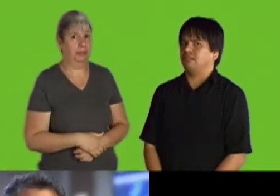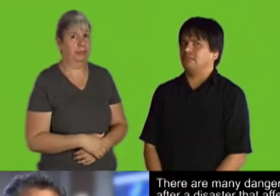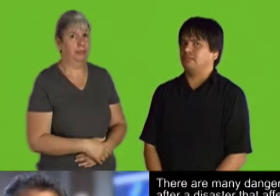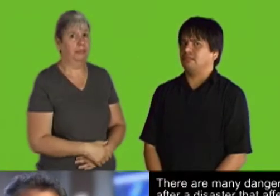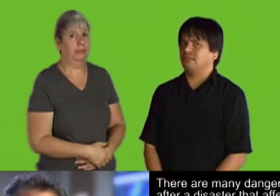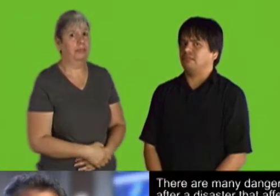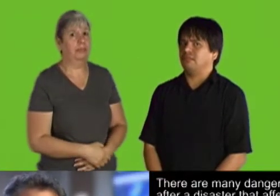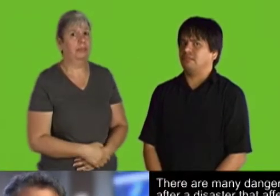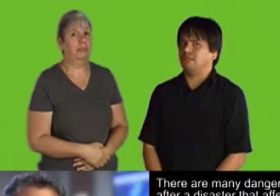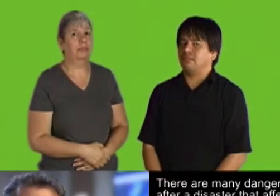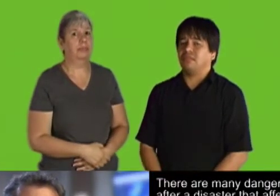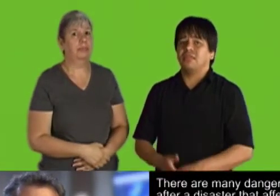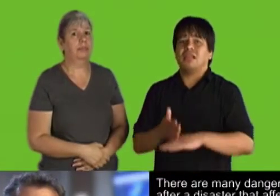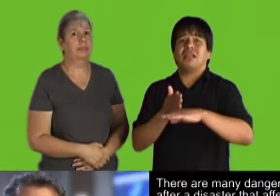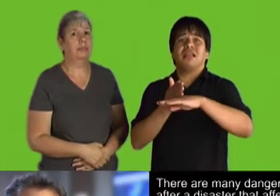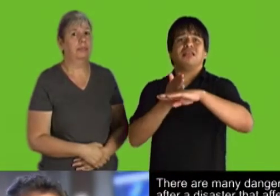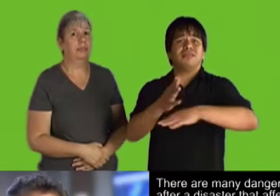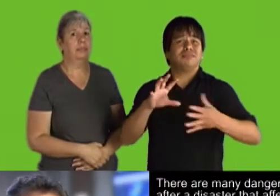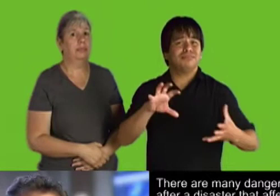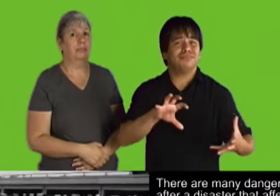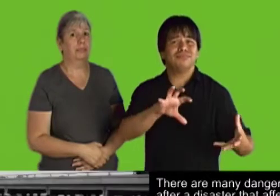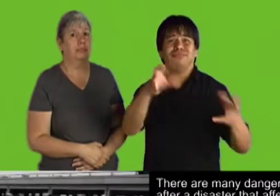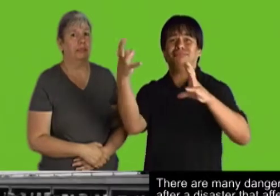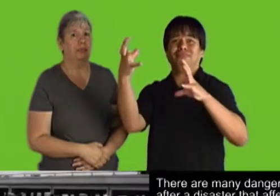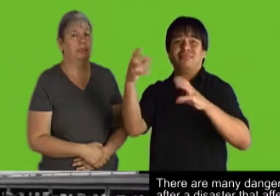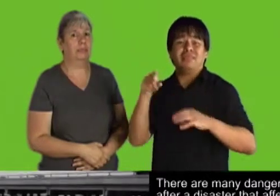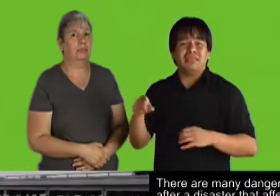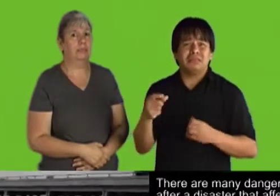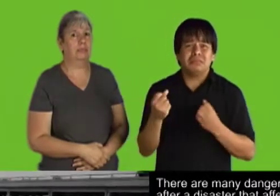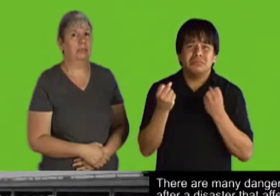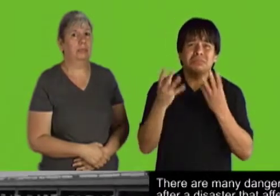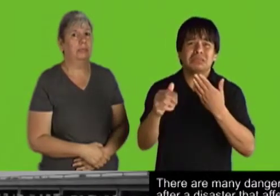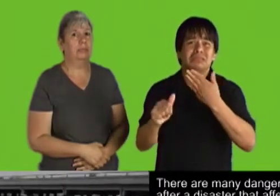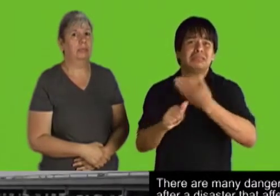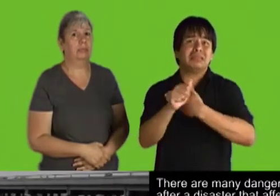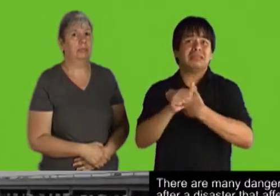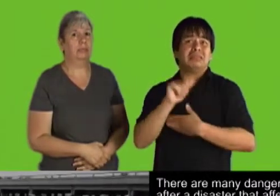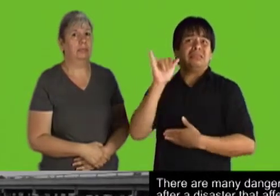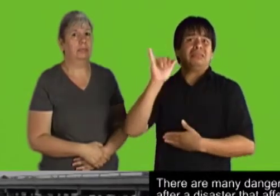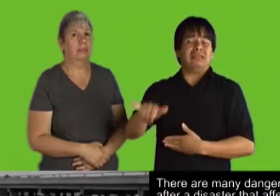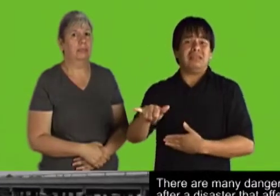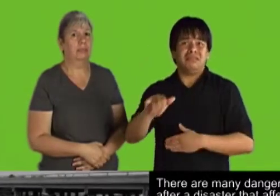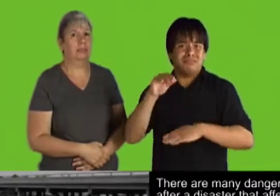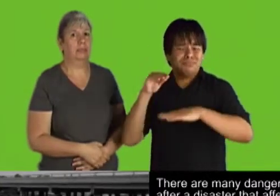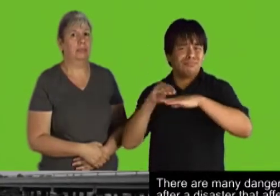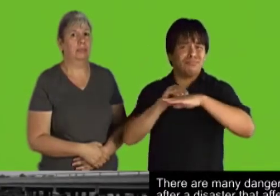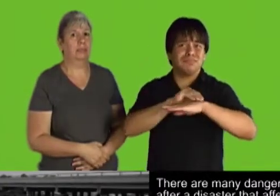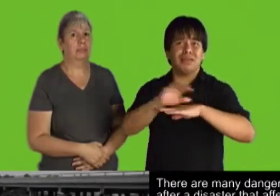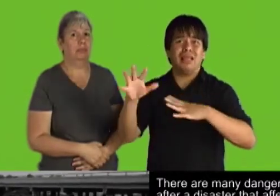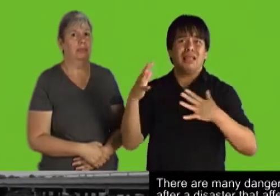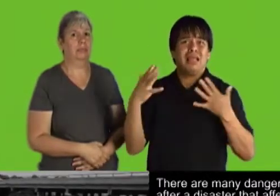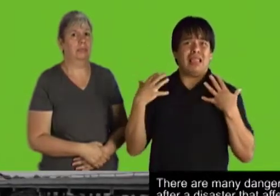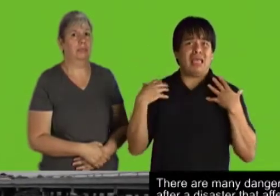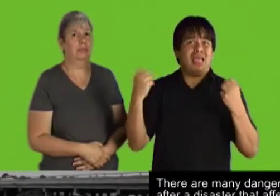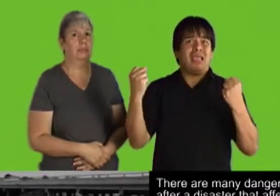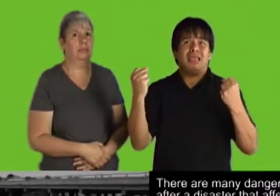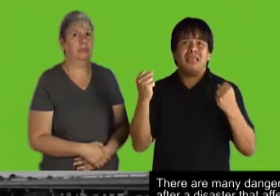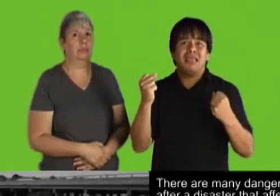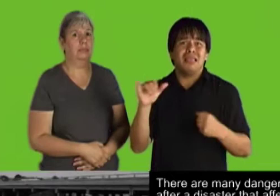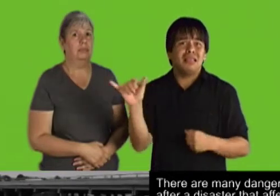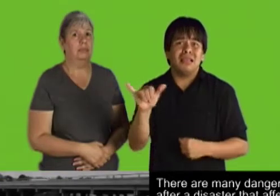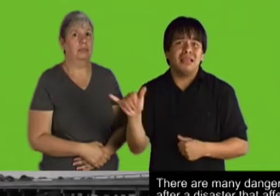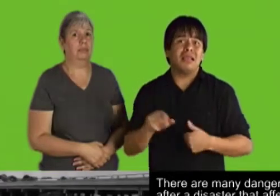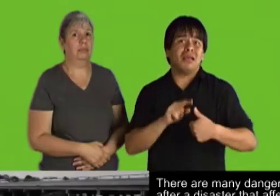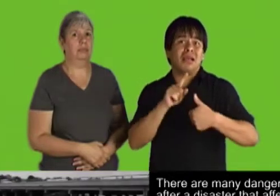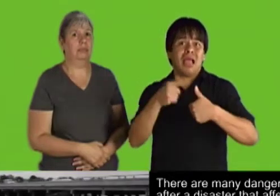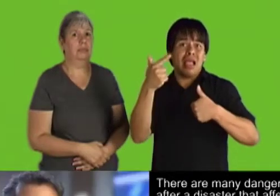There are many dangers after a disaster that affect public health, like gas leaks, fallen trees. There is a lack of electricity